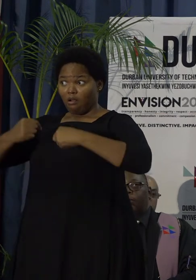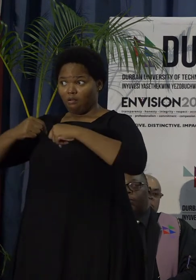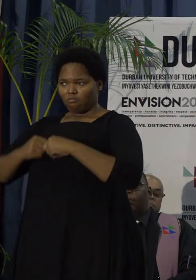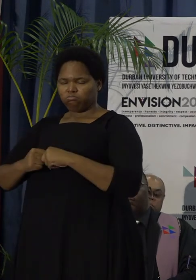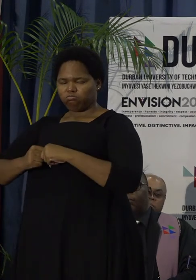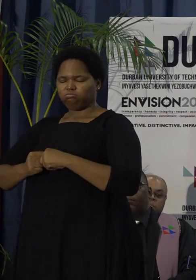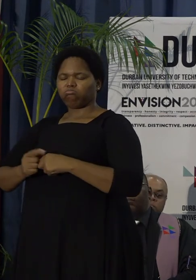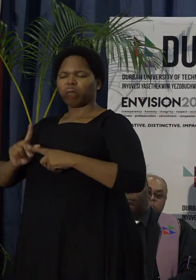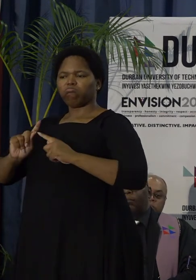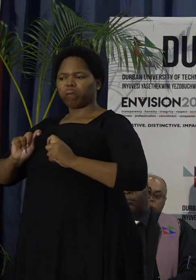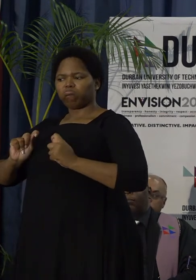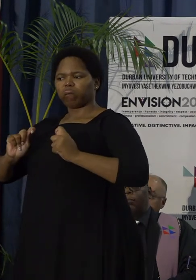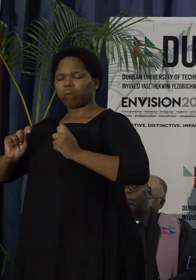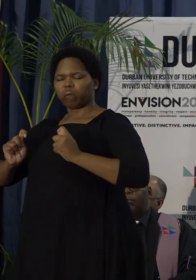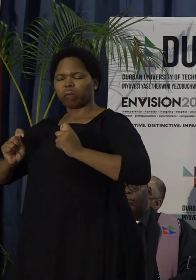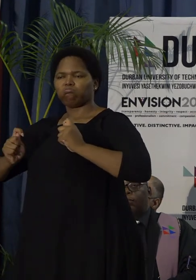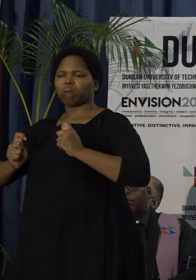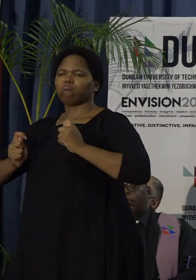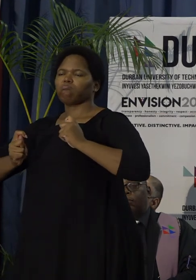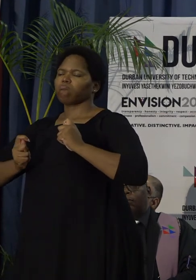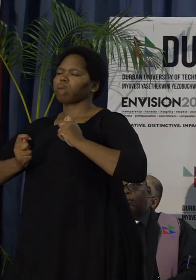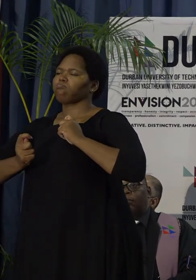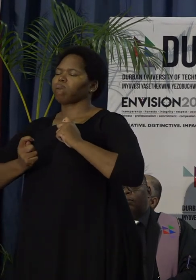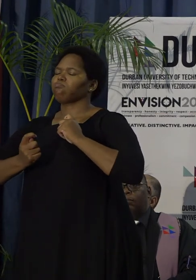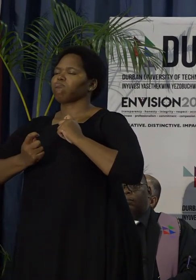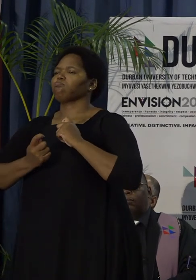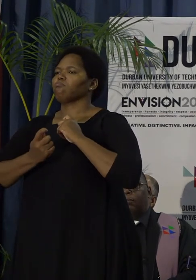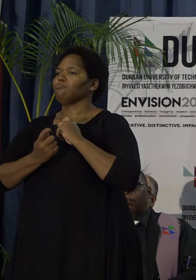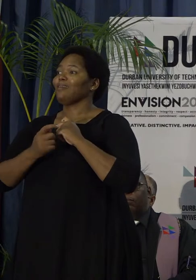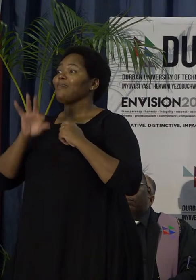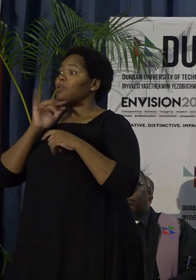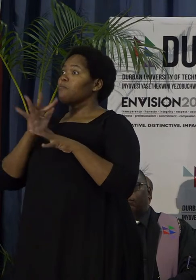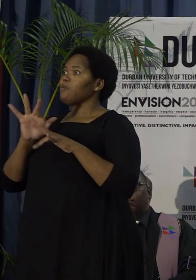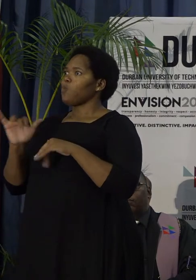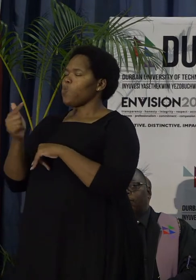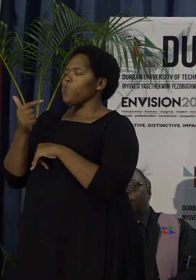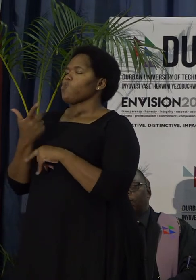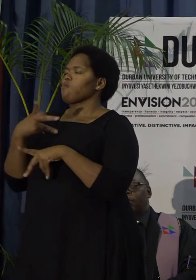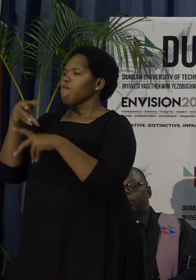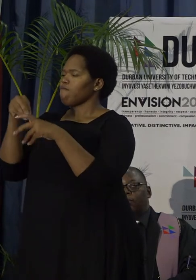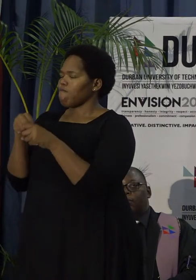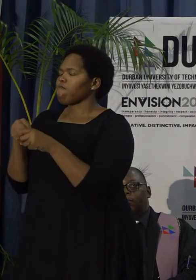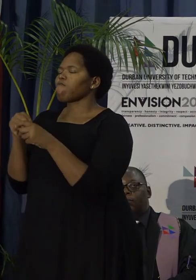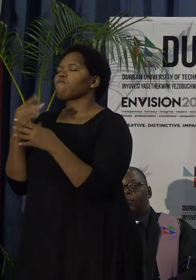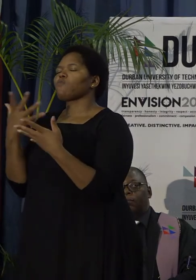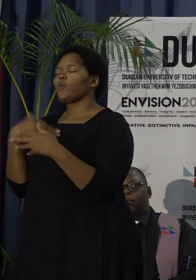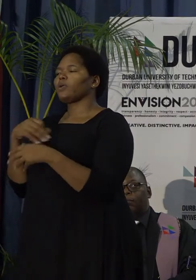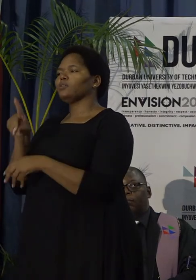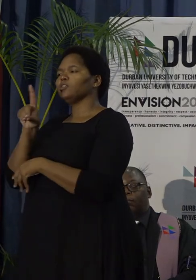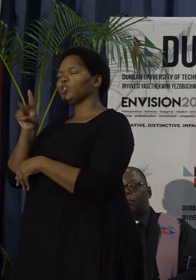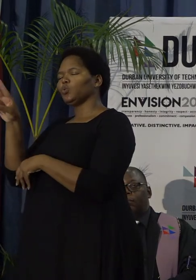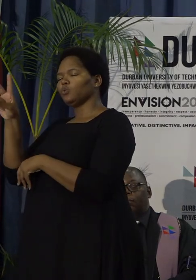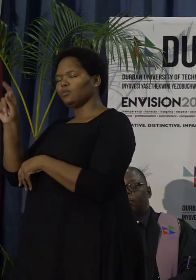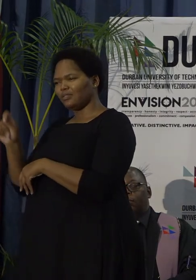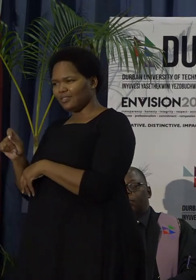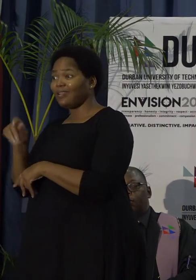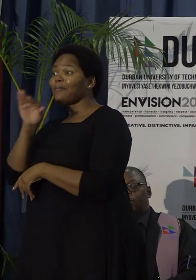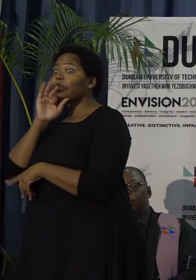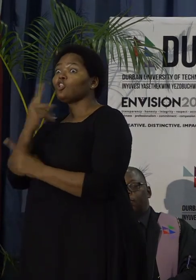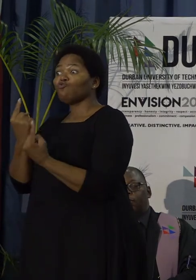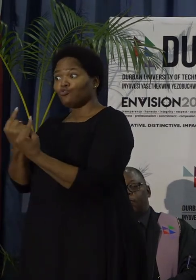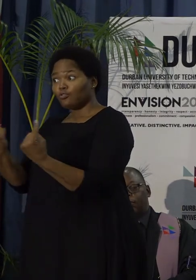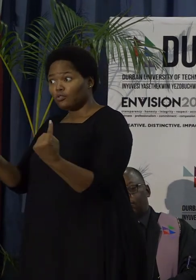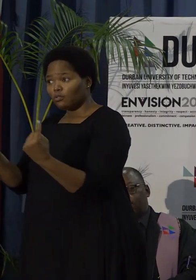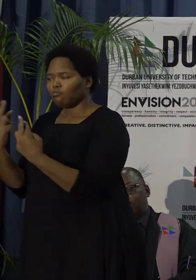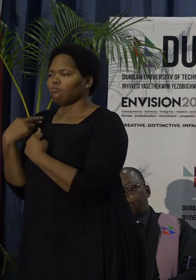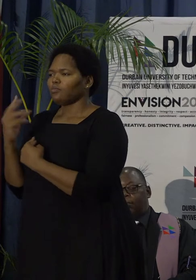of this public good called Durban University of Technology. Inevitably, we have a duty, therefore,